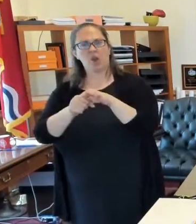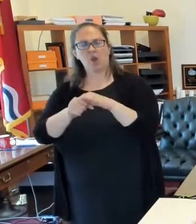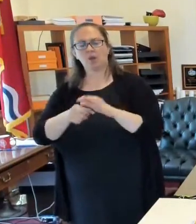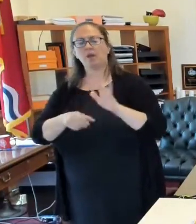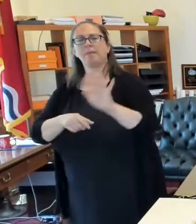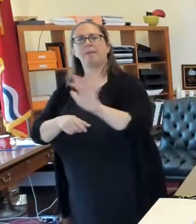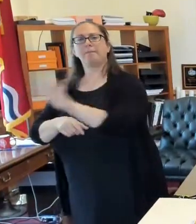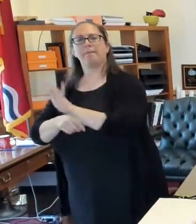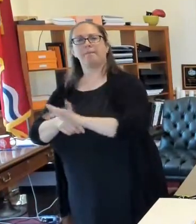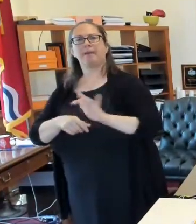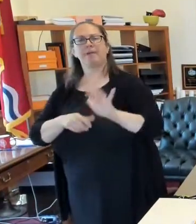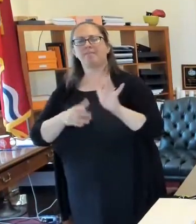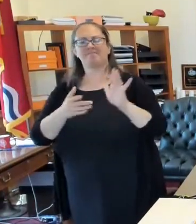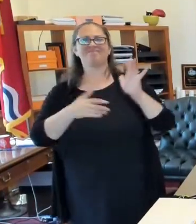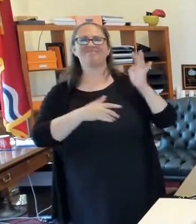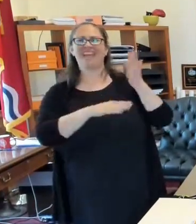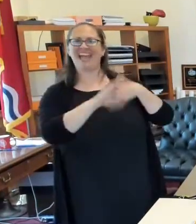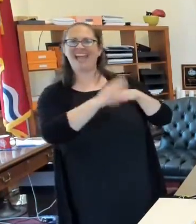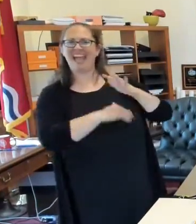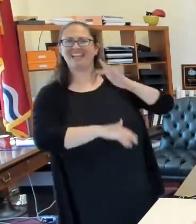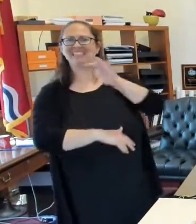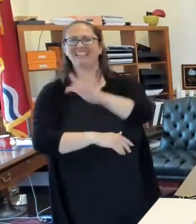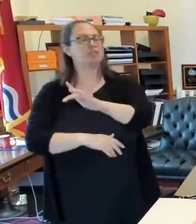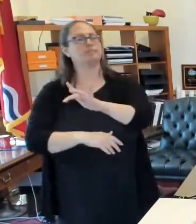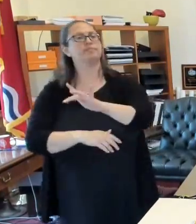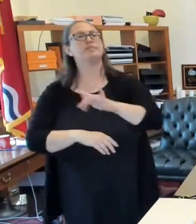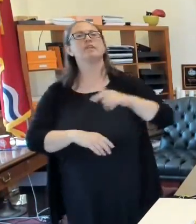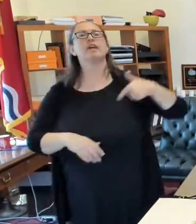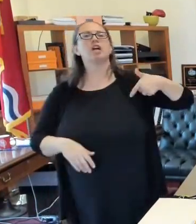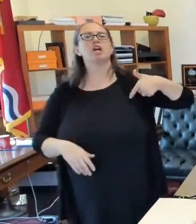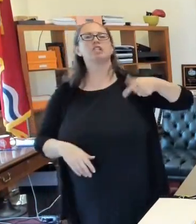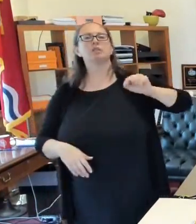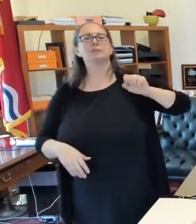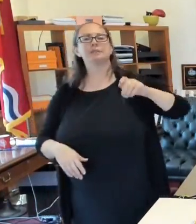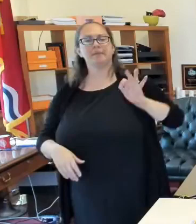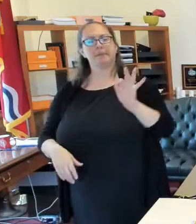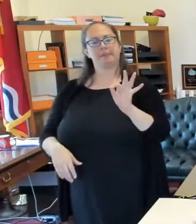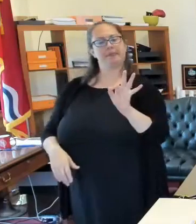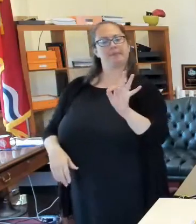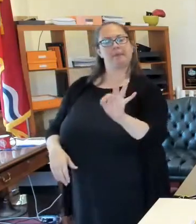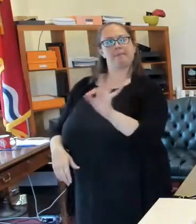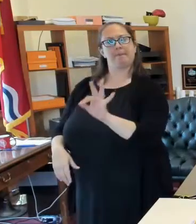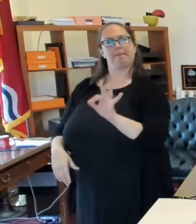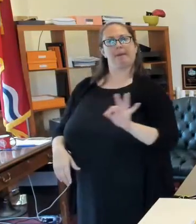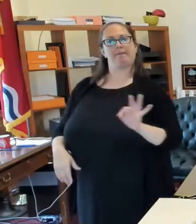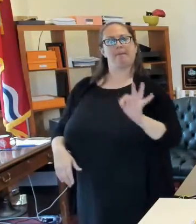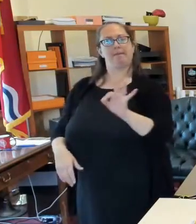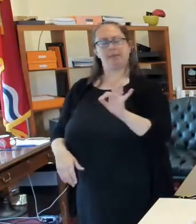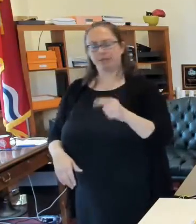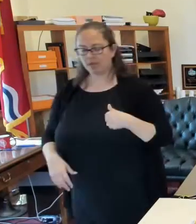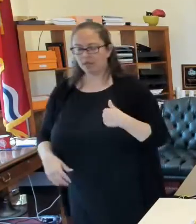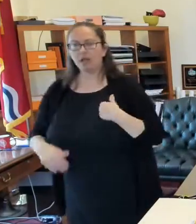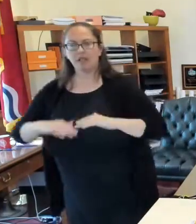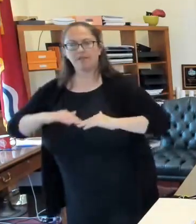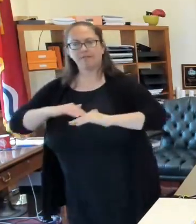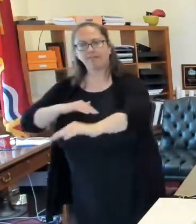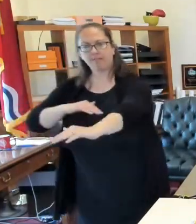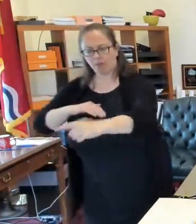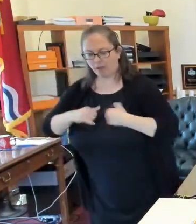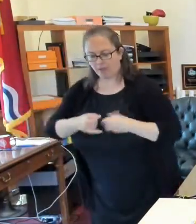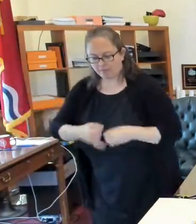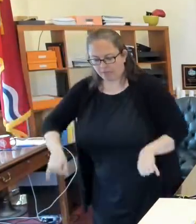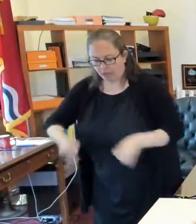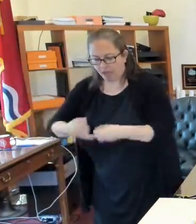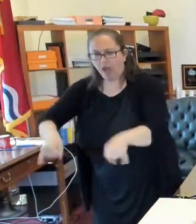Q-tips that you can use so that you're not using your finger to do the touch screen. And marked six feet for long. Right.